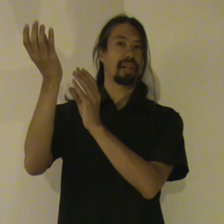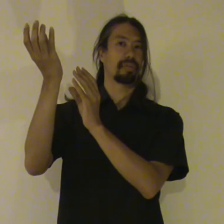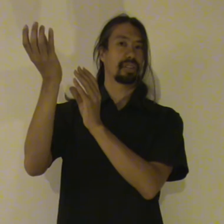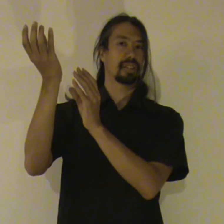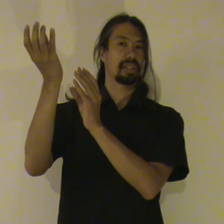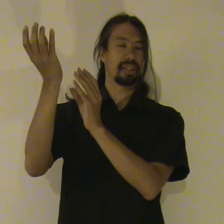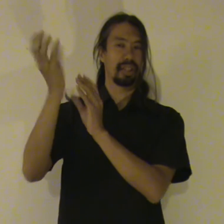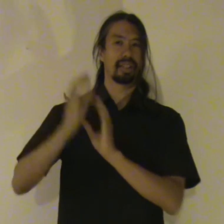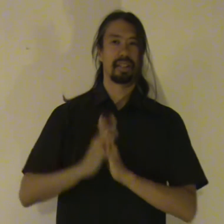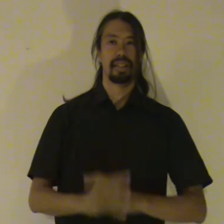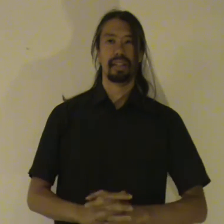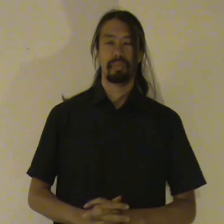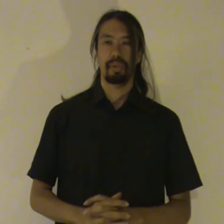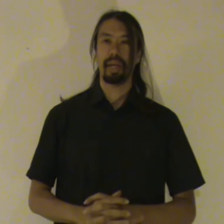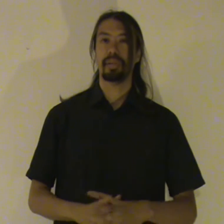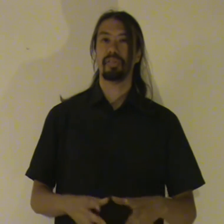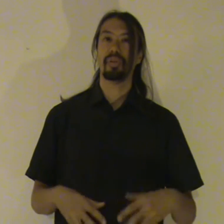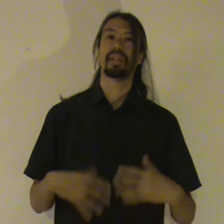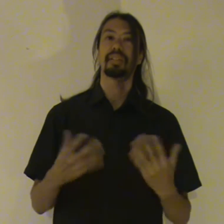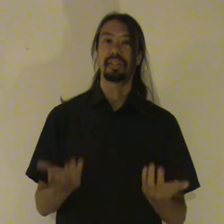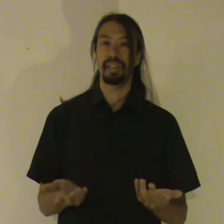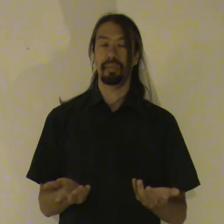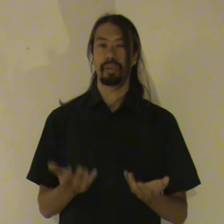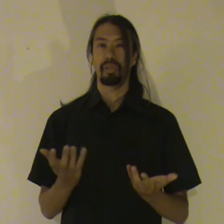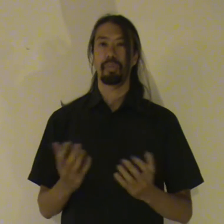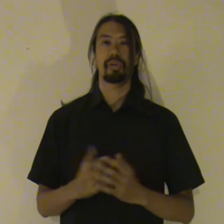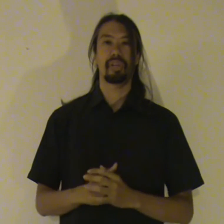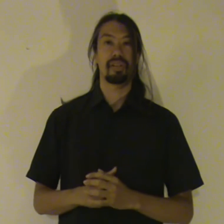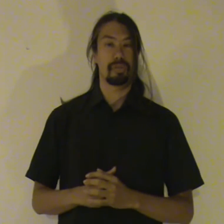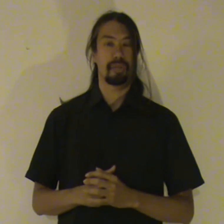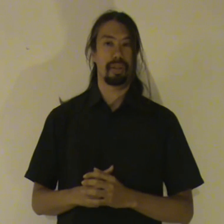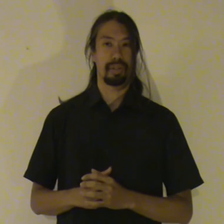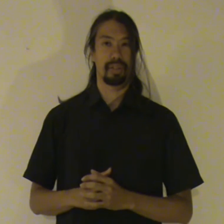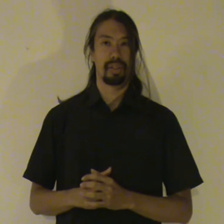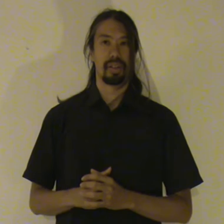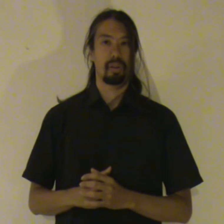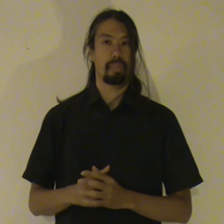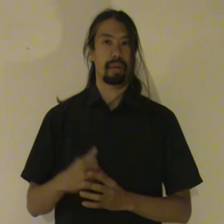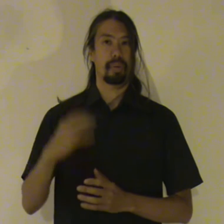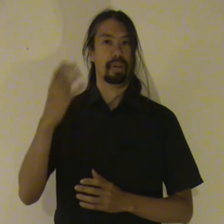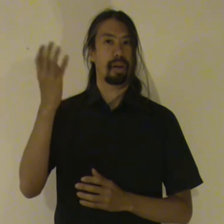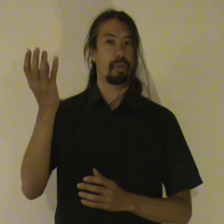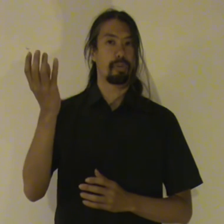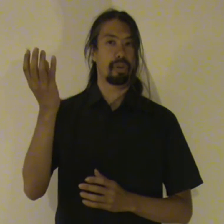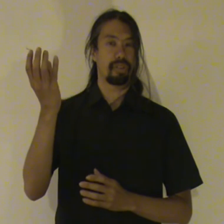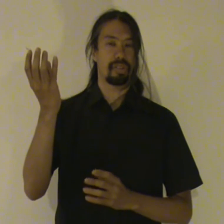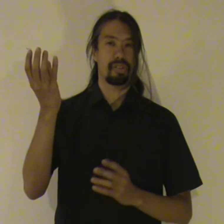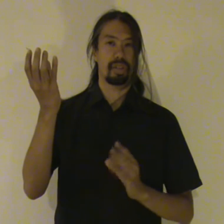of is existing. But maybe it is only existing. Because the person is afraid of it. Or maybe what they hope for is existing.